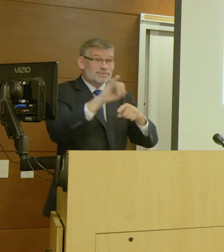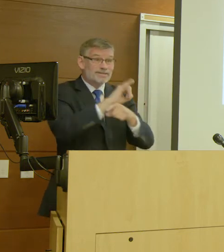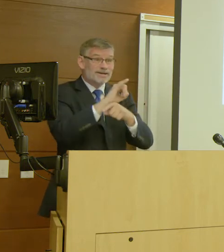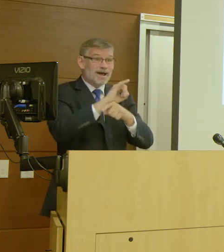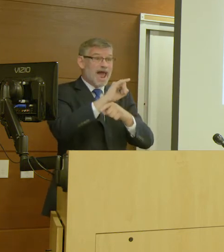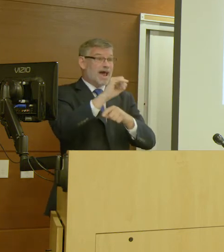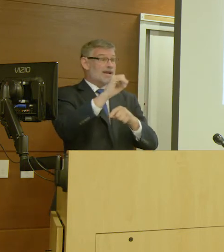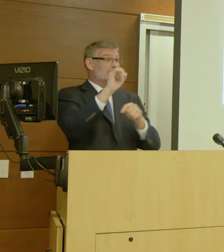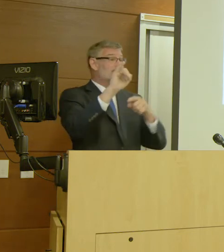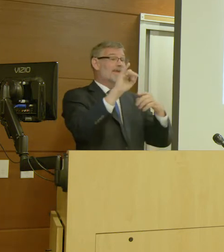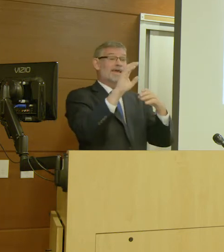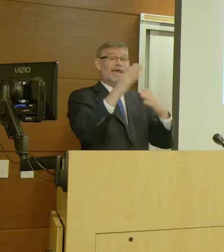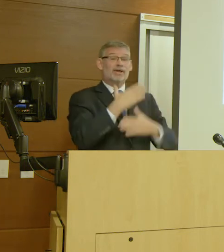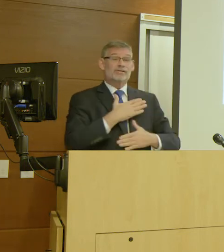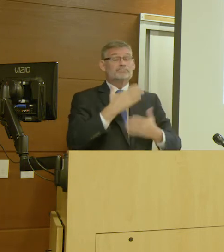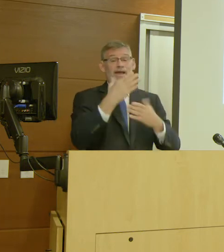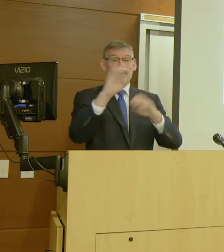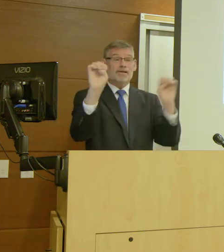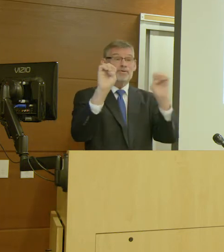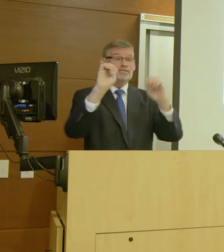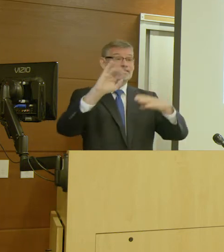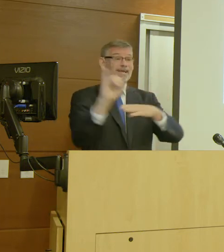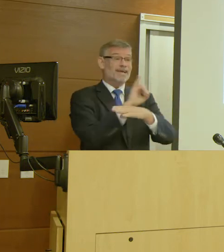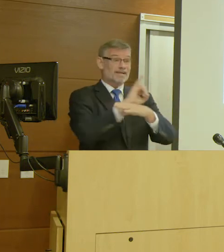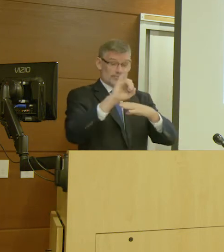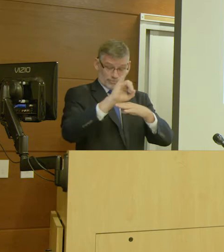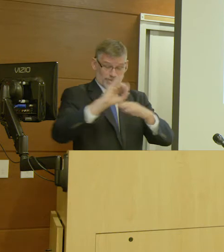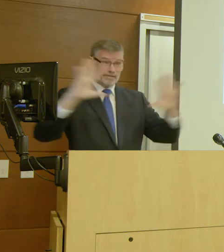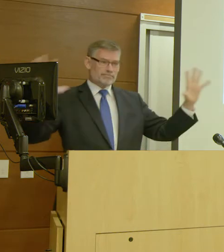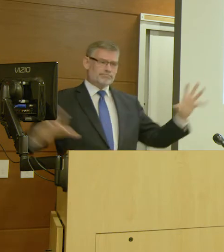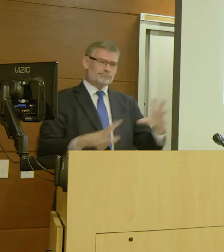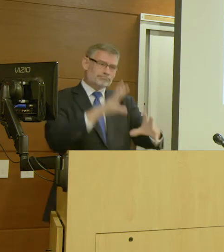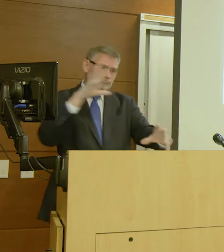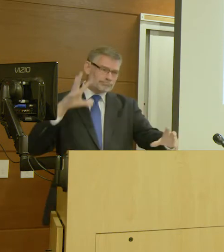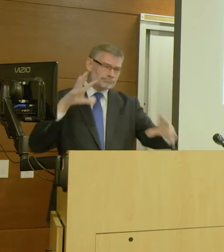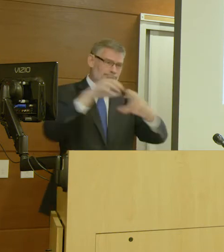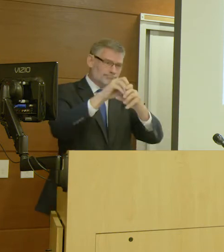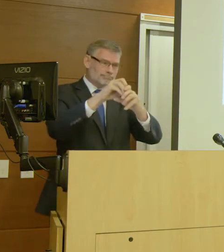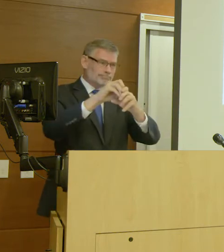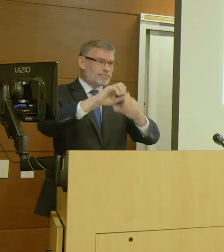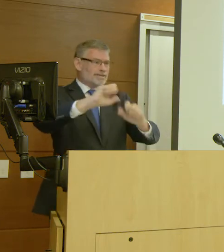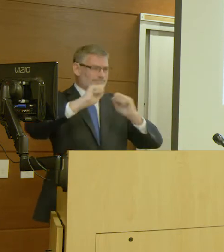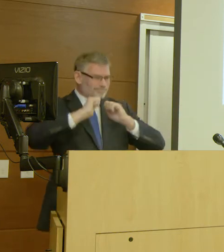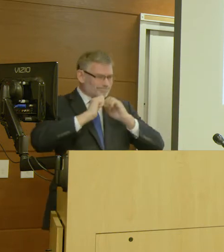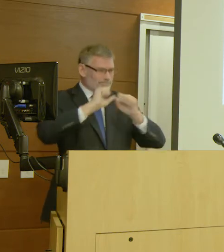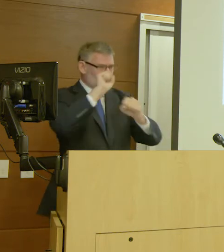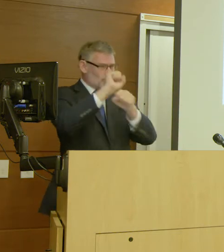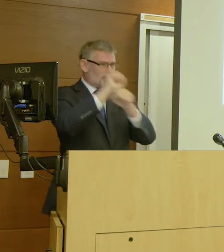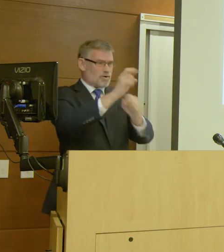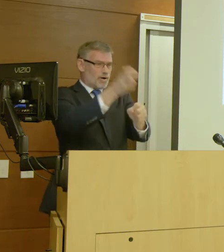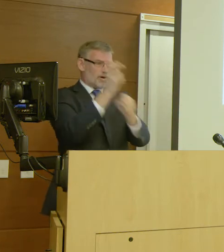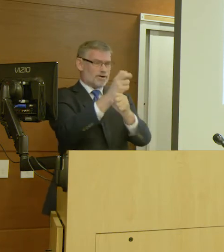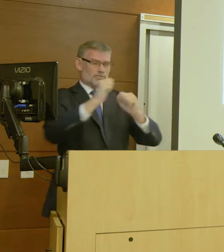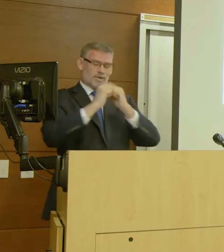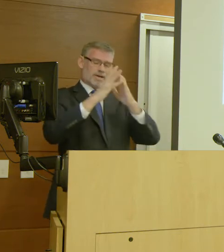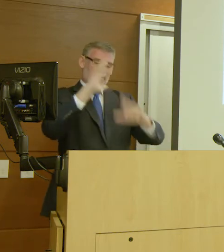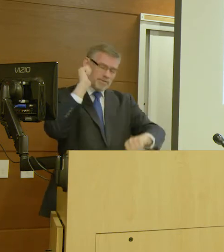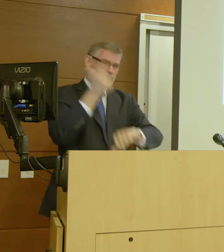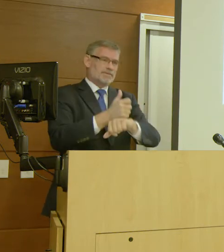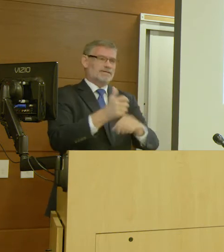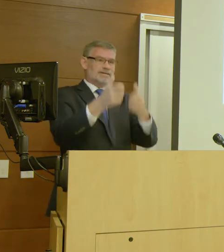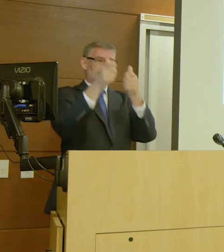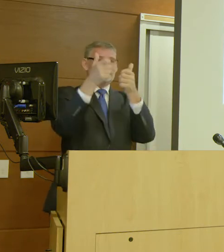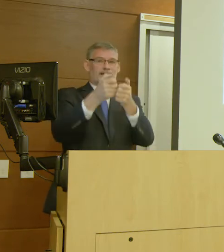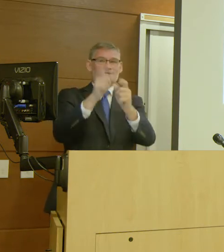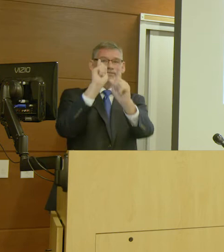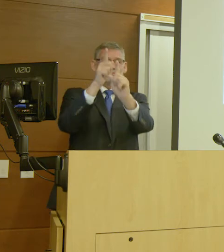the wireless industry, and even the emergency services industry have